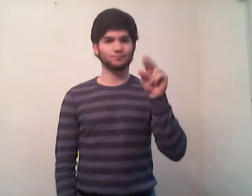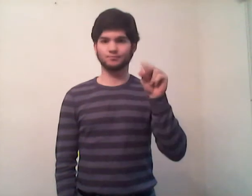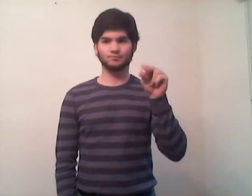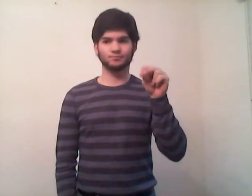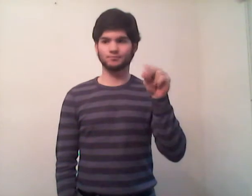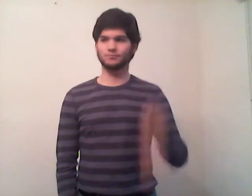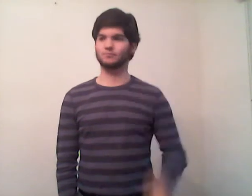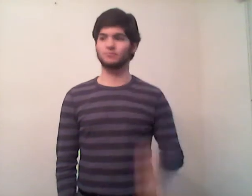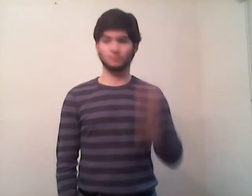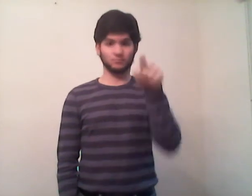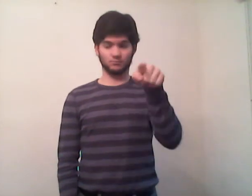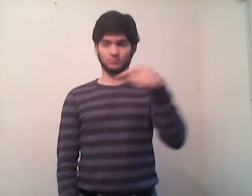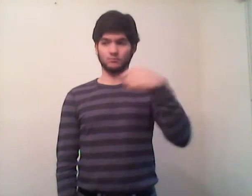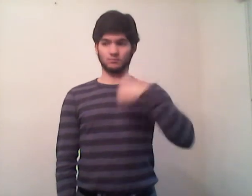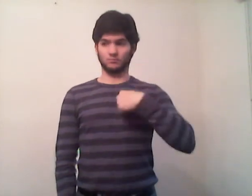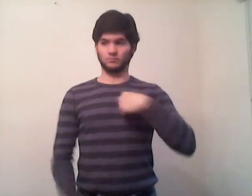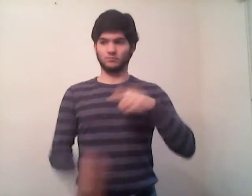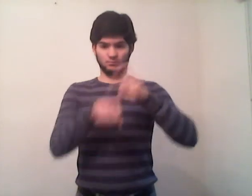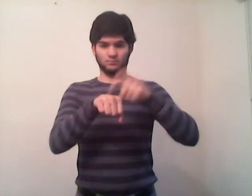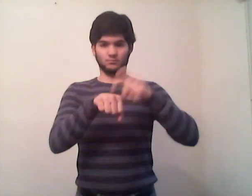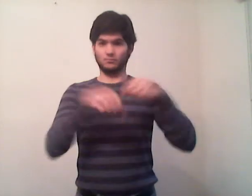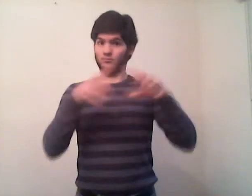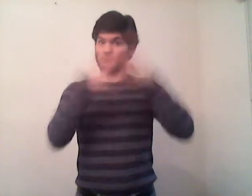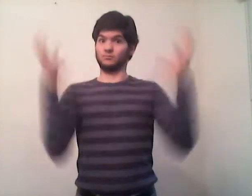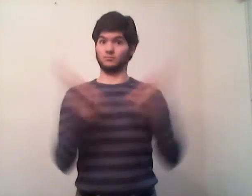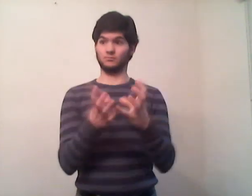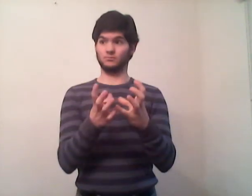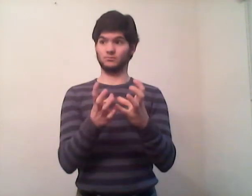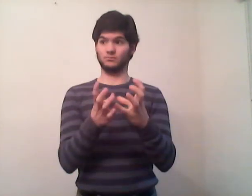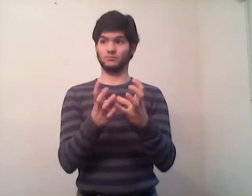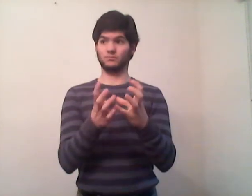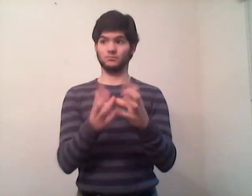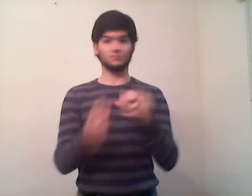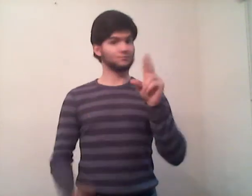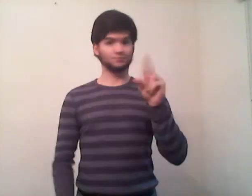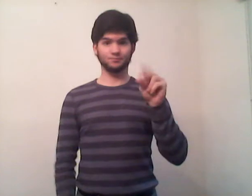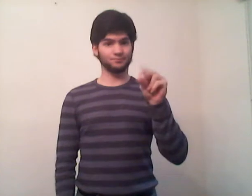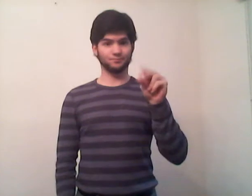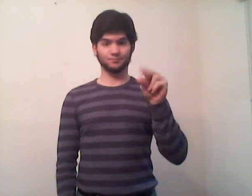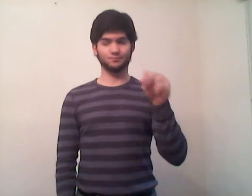of us are running out of time